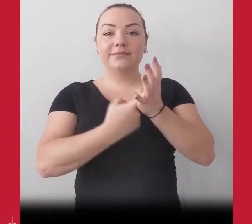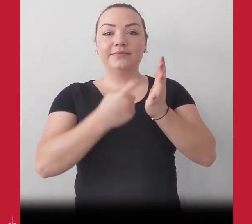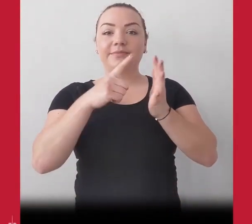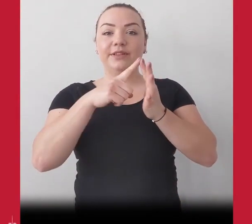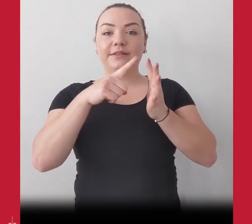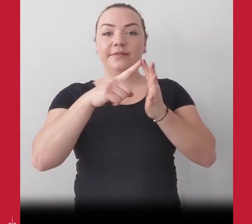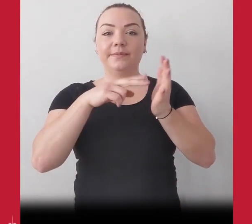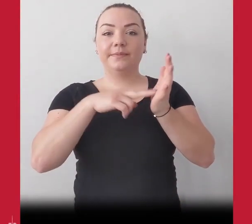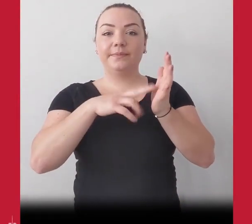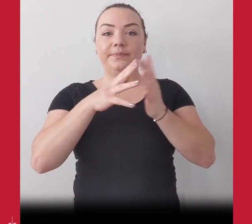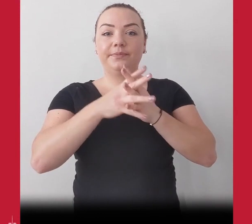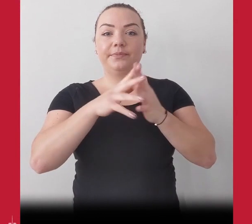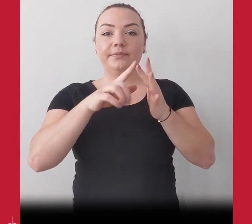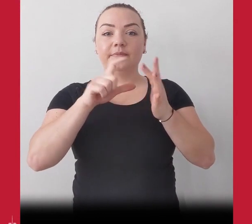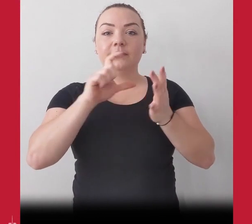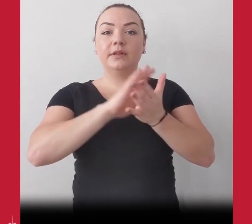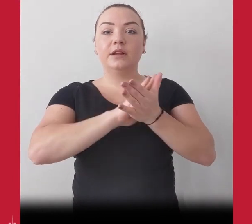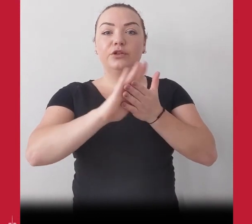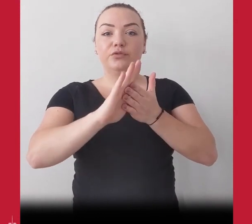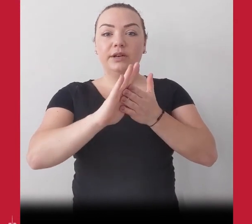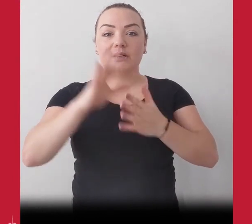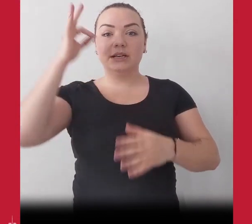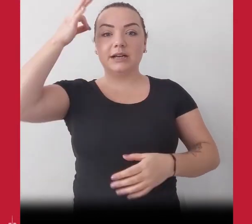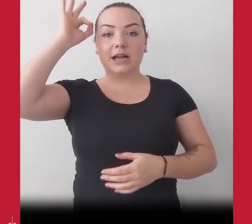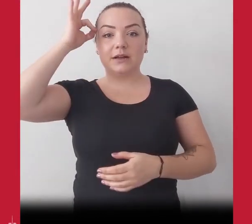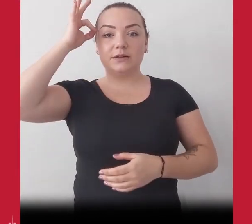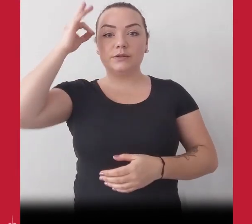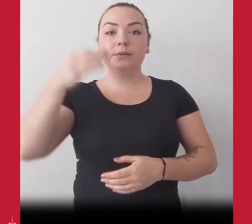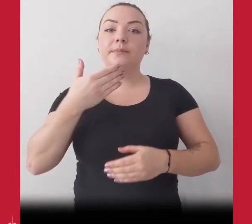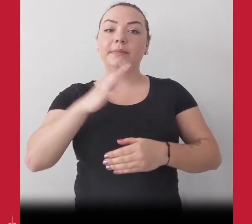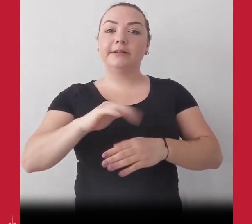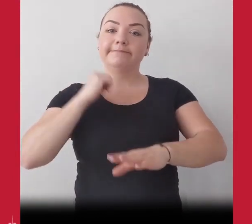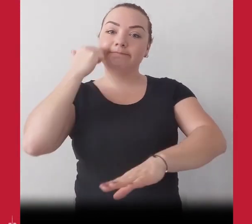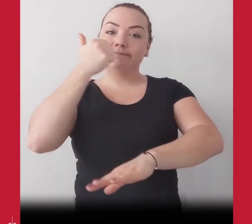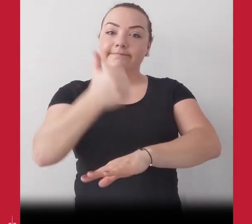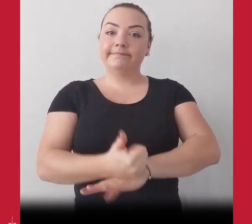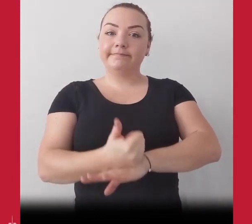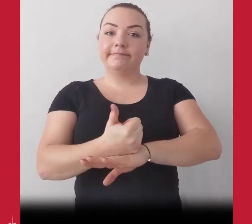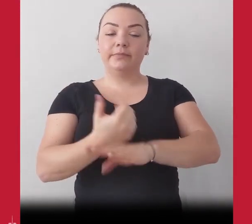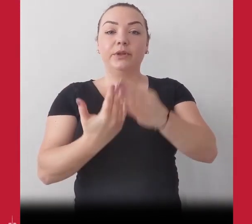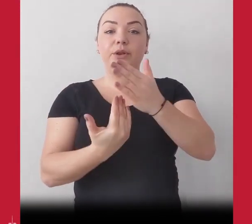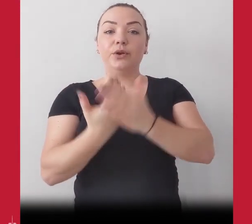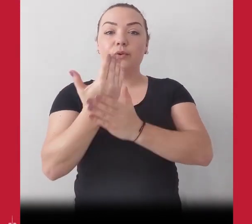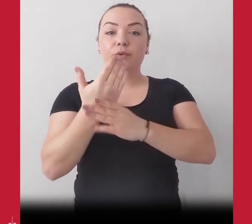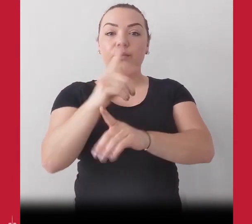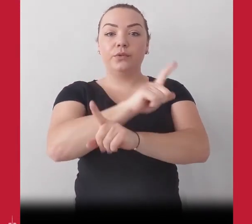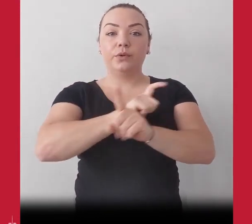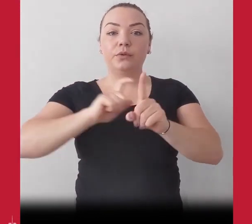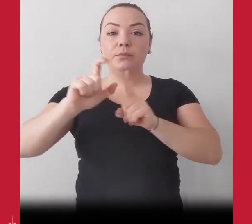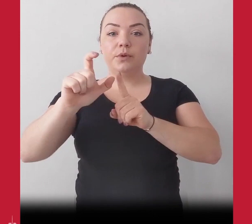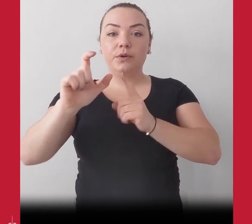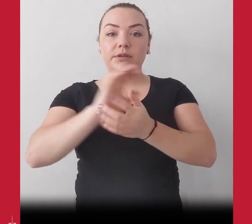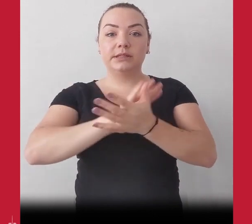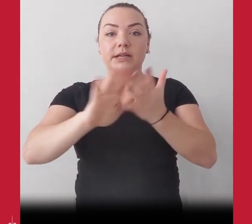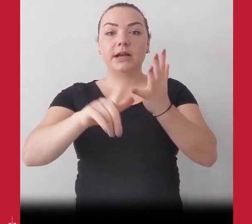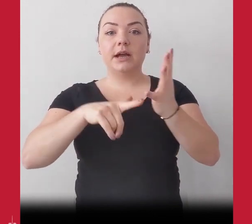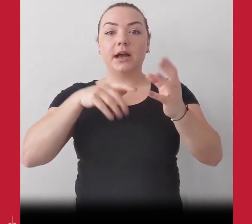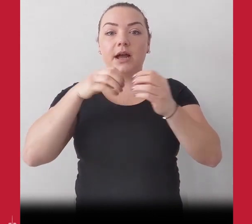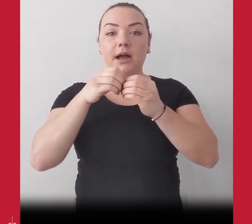The Council has launched a major new initiative to support residents through our new Community